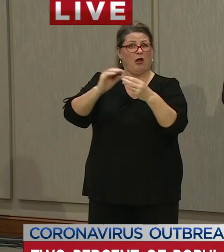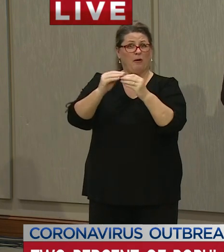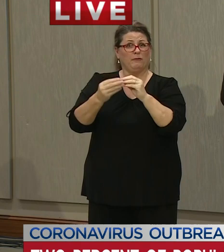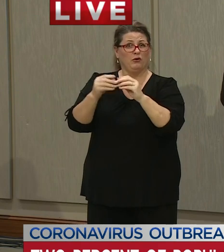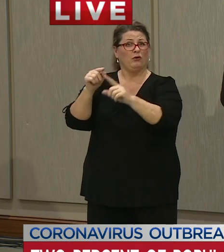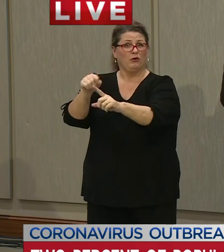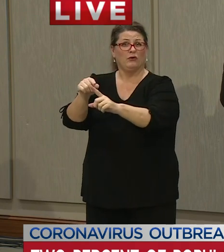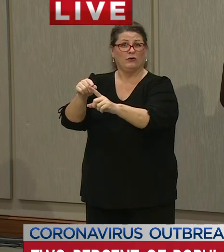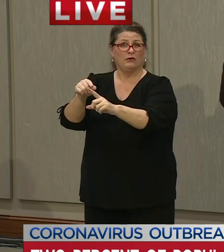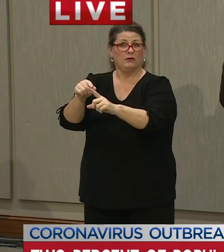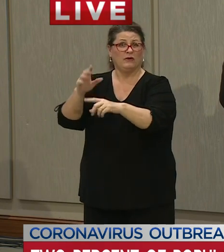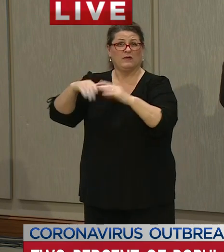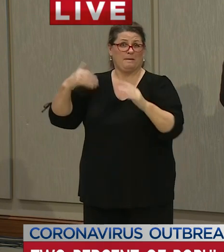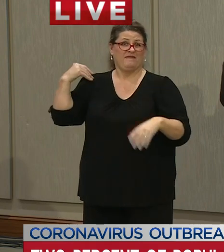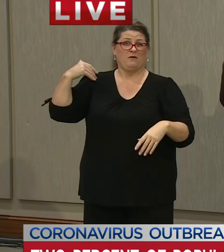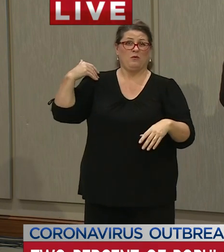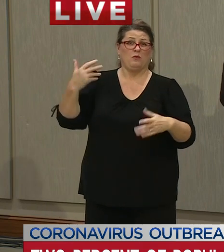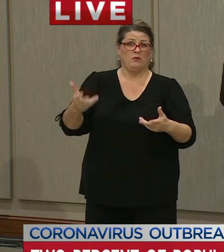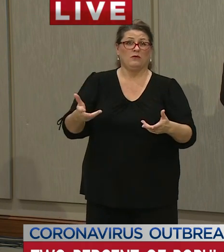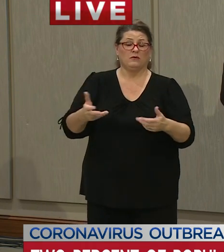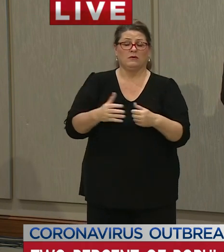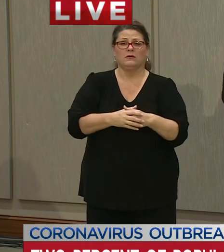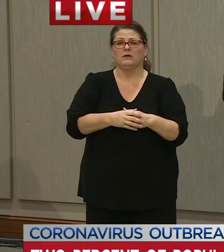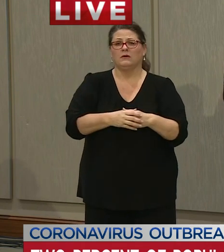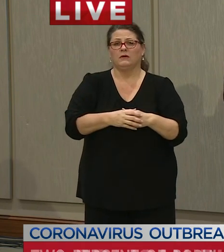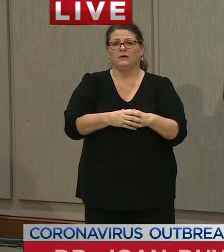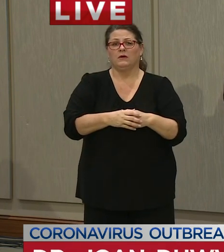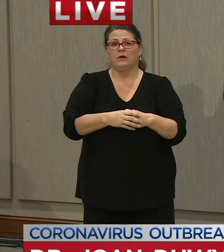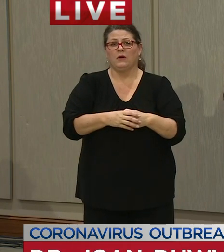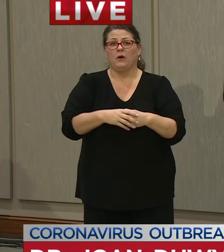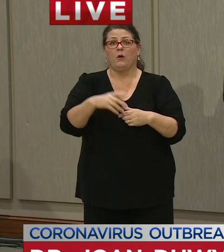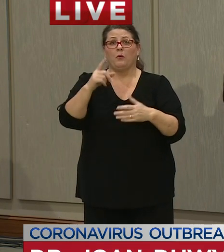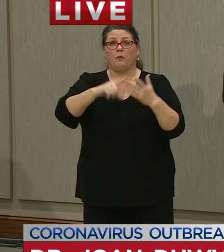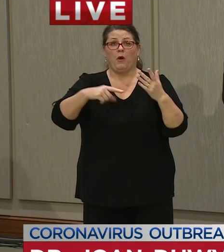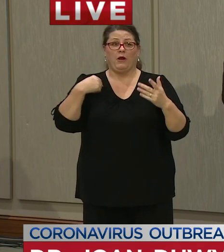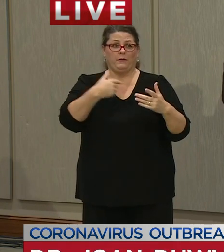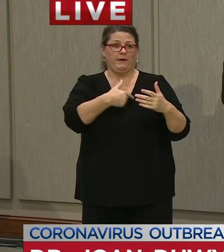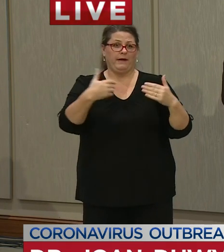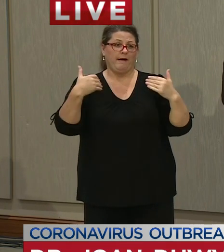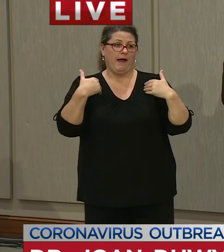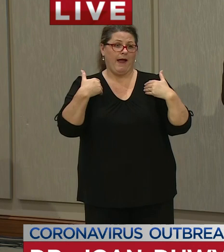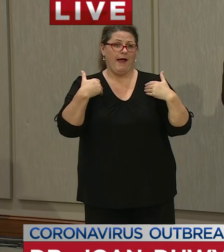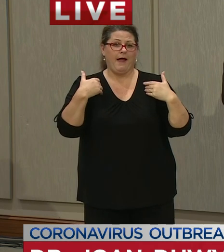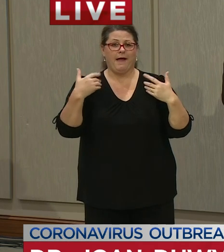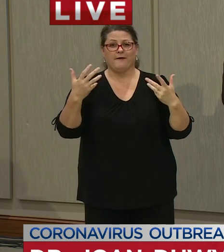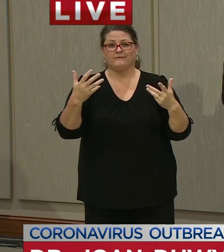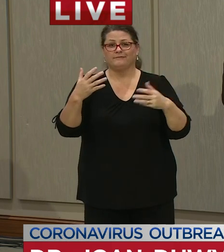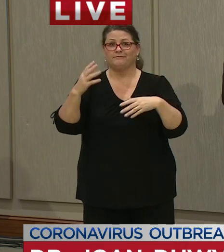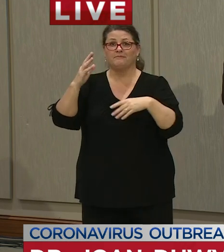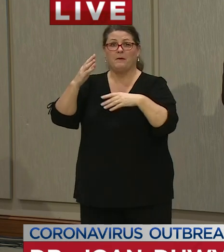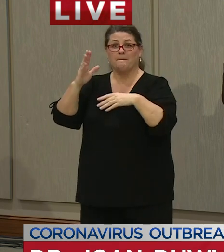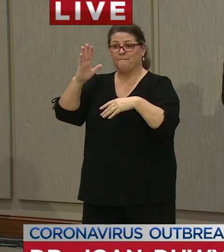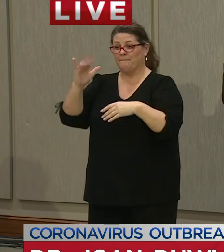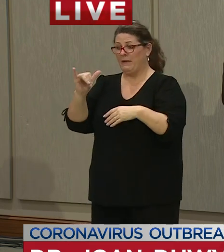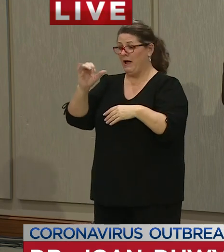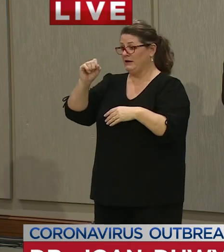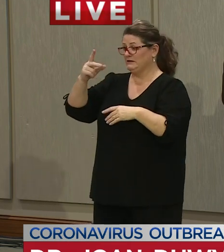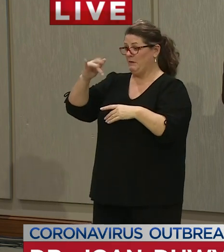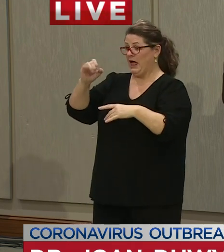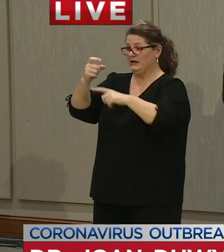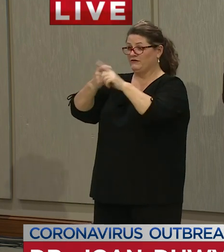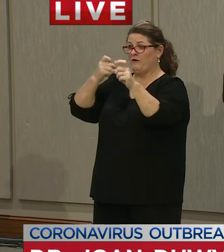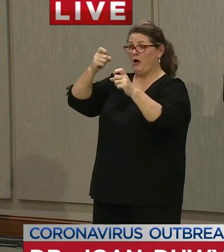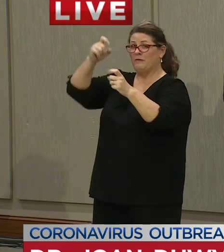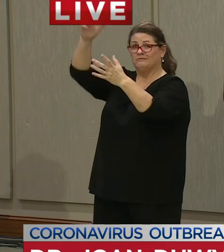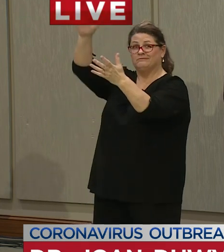is um mainly determined by the testing capacity that we will have um based on the supplies that will be sent by the federal government